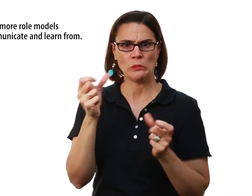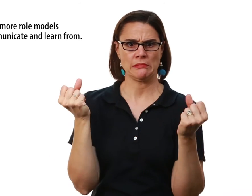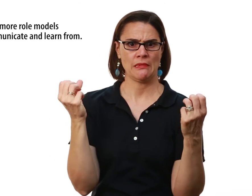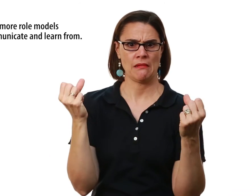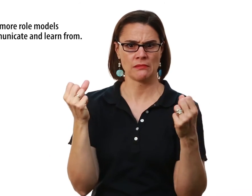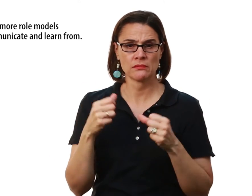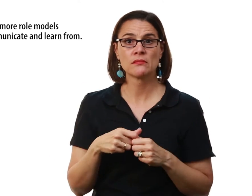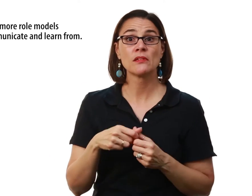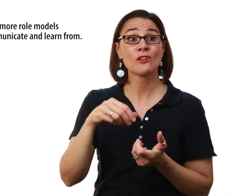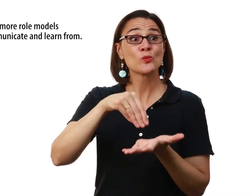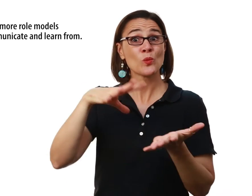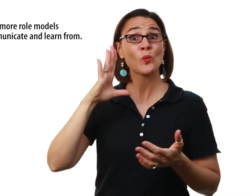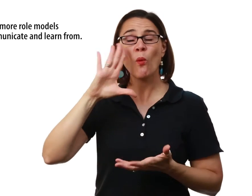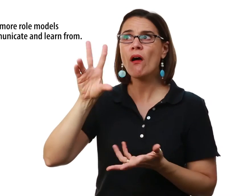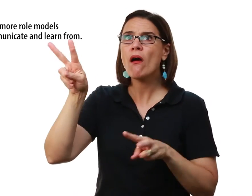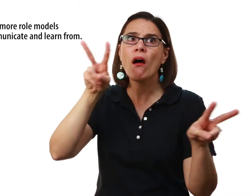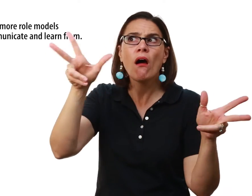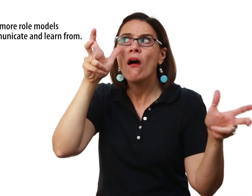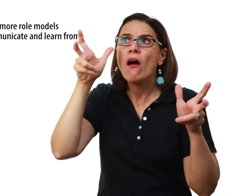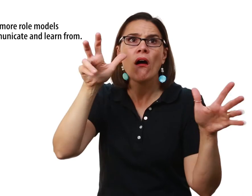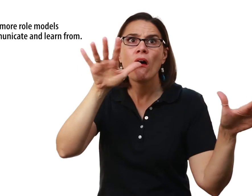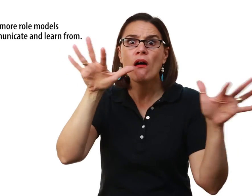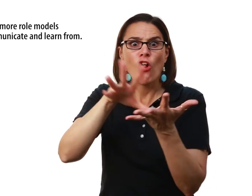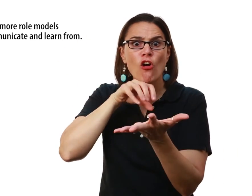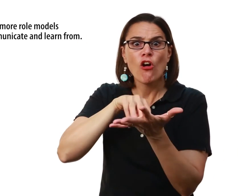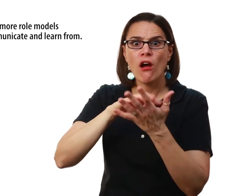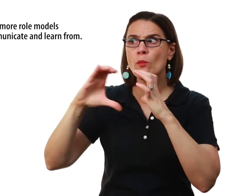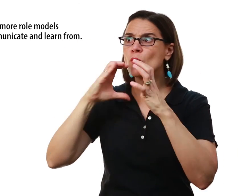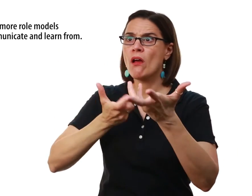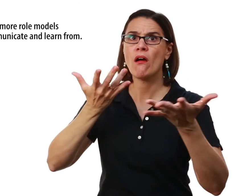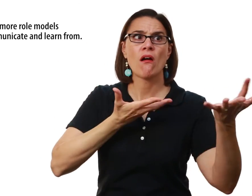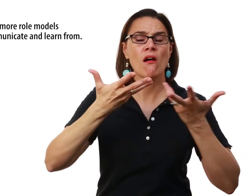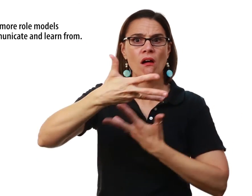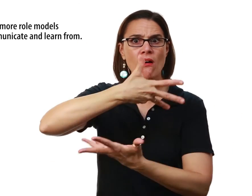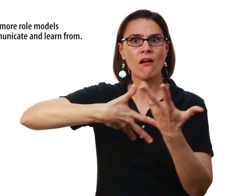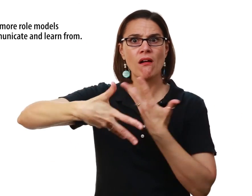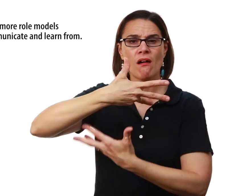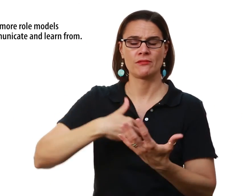sign proficiently Students will also be able to learn and communicate from people around them in their environment